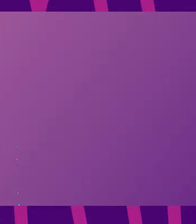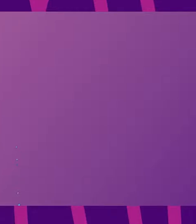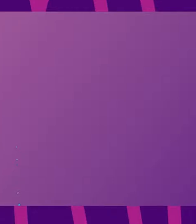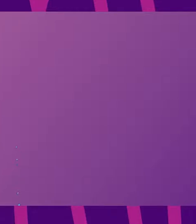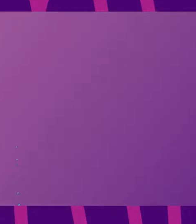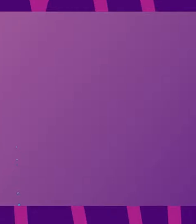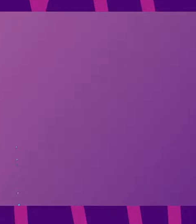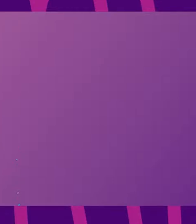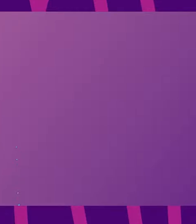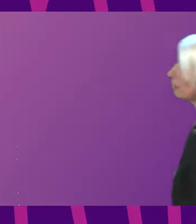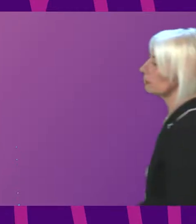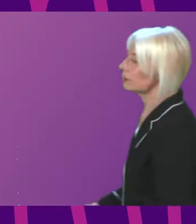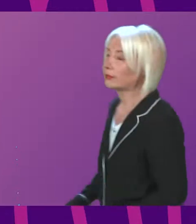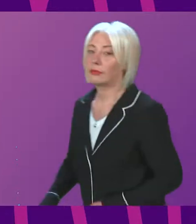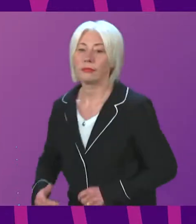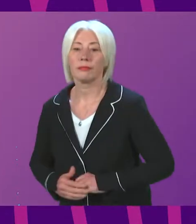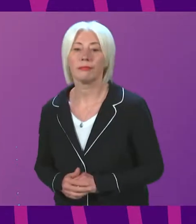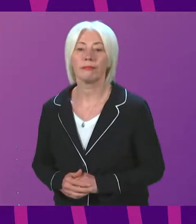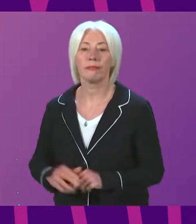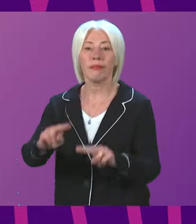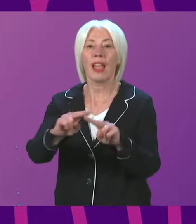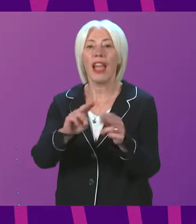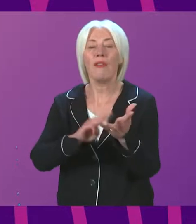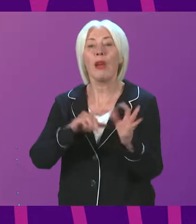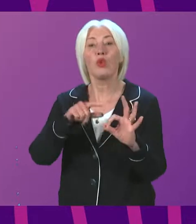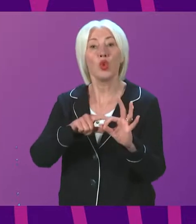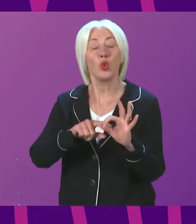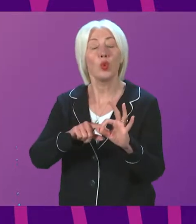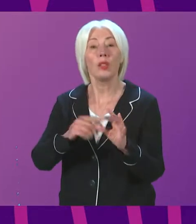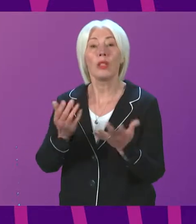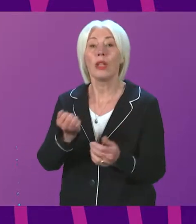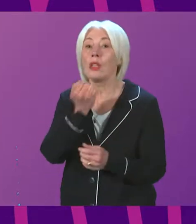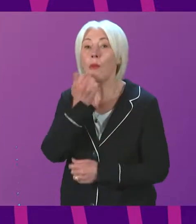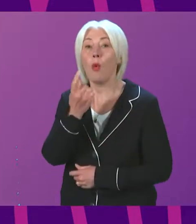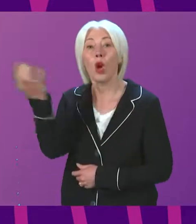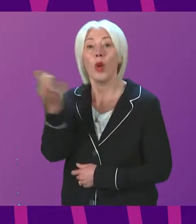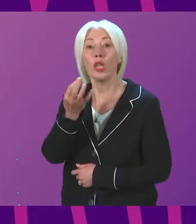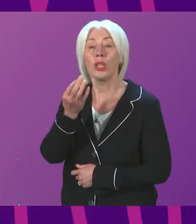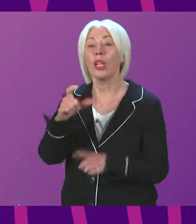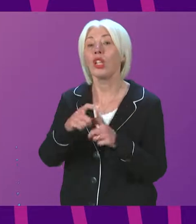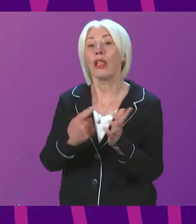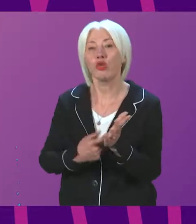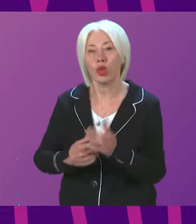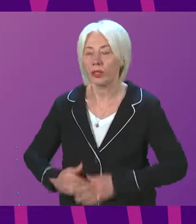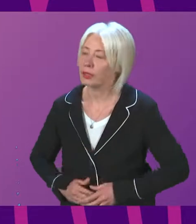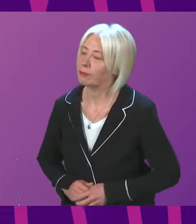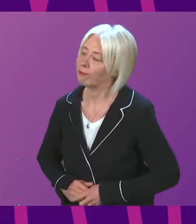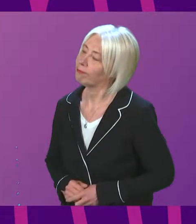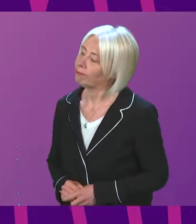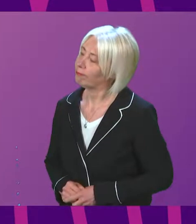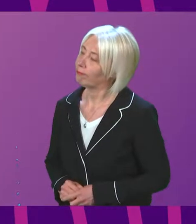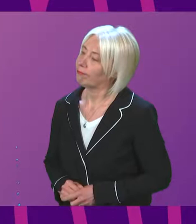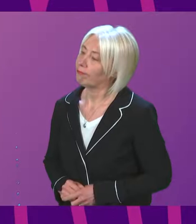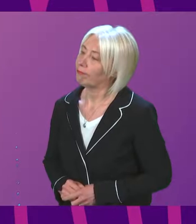The next item of business is First Minister's questions, and at question number one, I call Douglas Ross. Thank you very much, Presiding Officer.